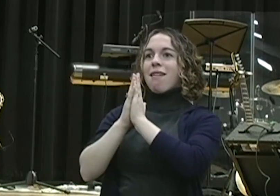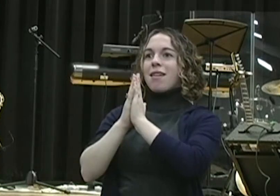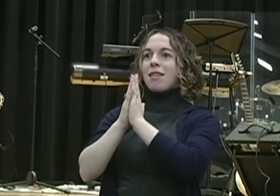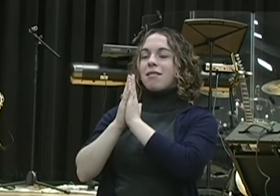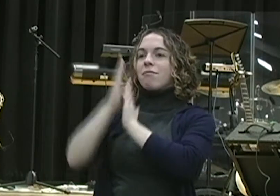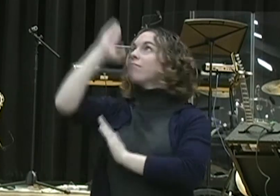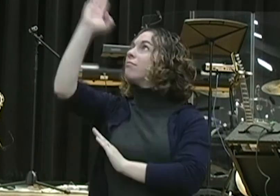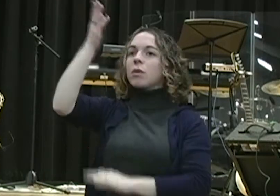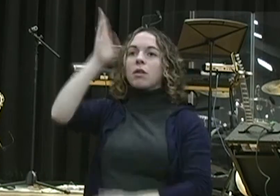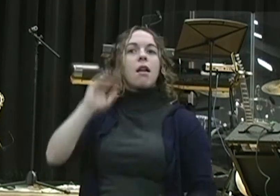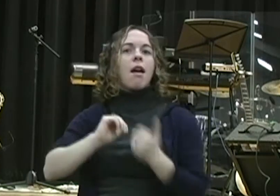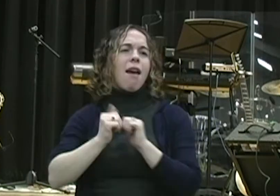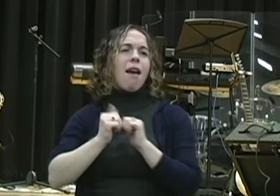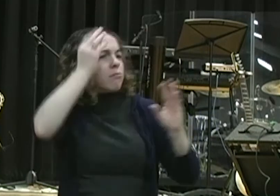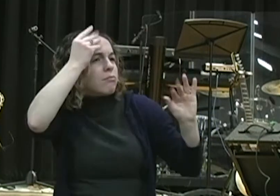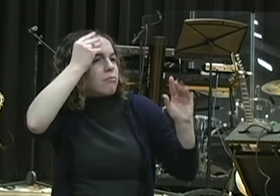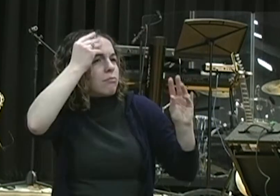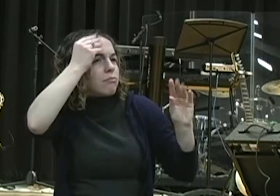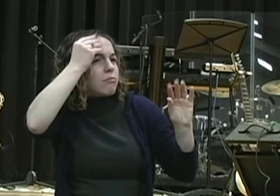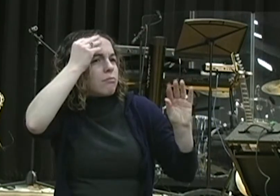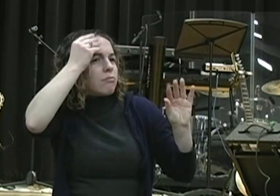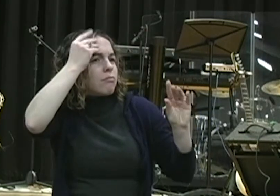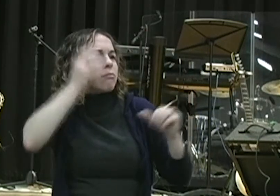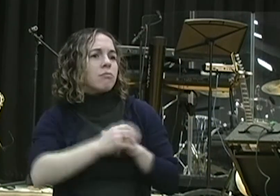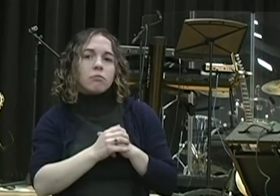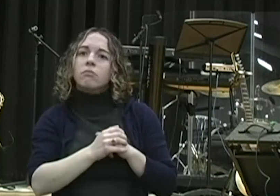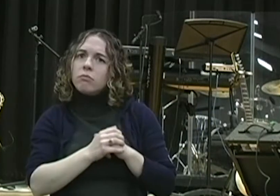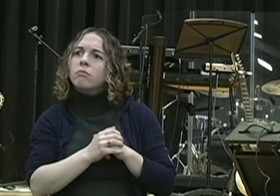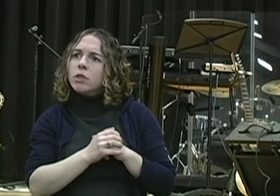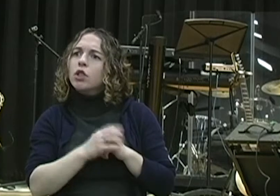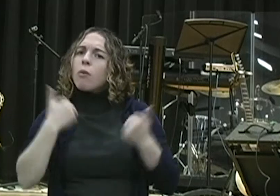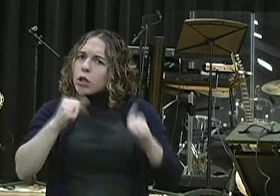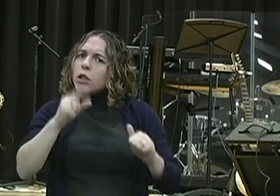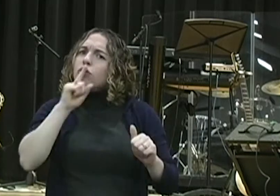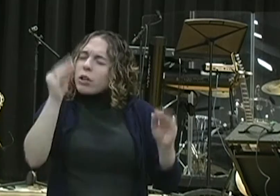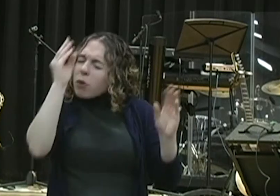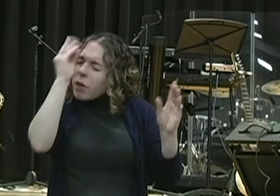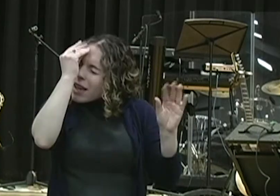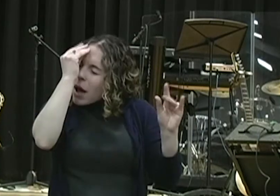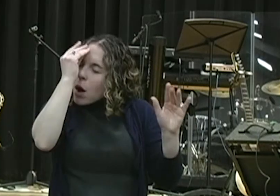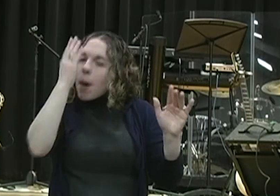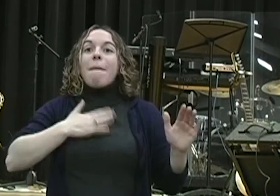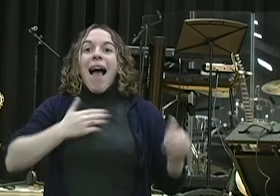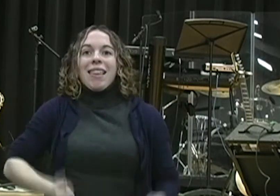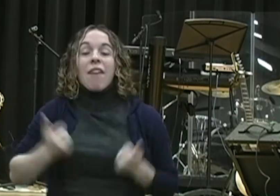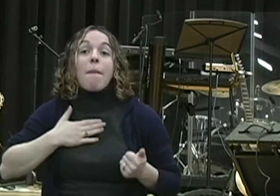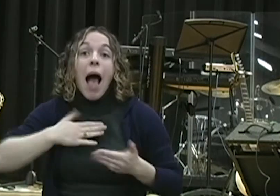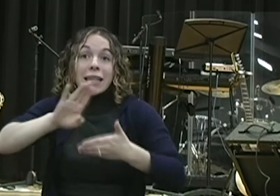the scriptures, and the most time seeking God. And so I am being strategic in the things that are in my life that I'm choosing. I don't have to do